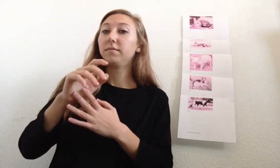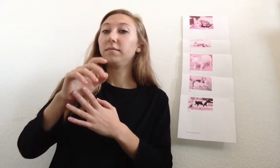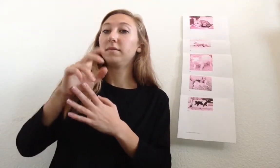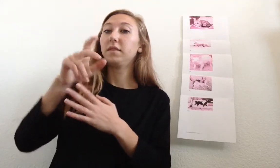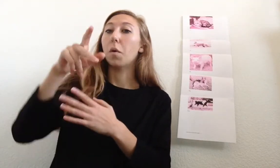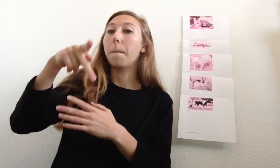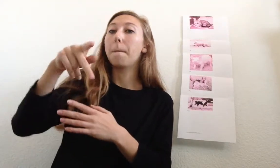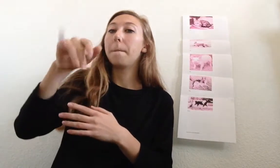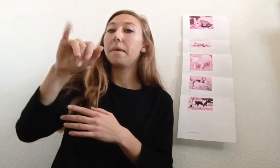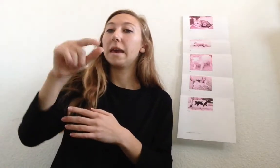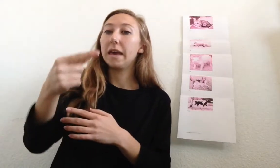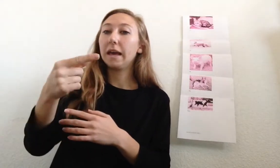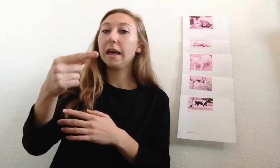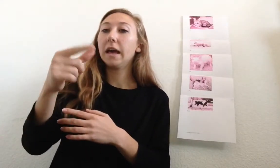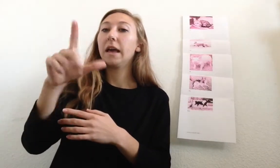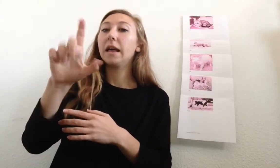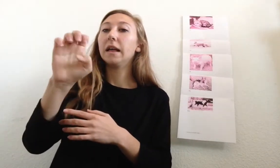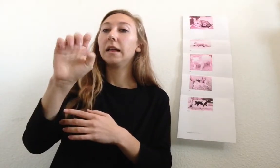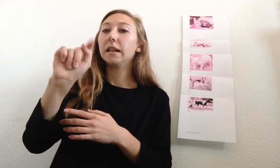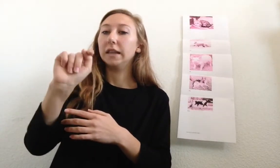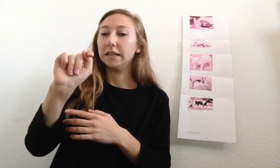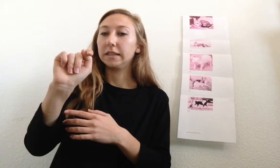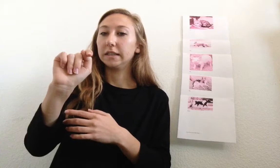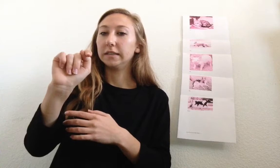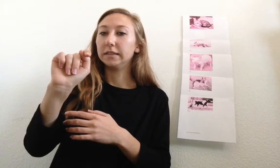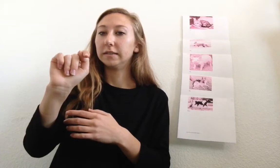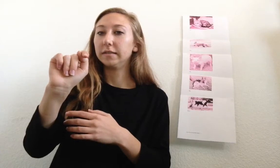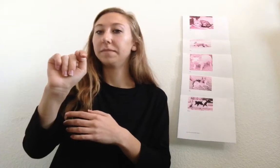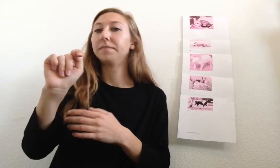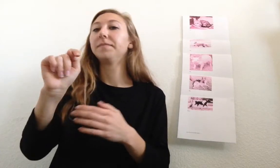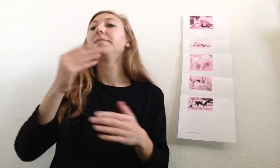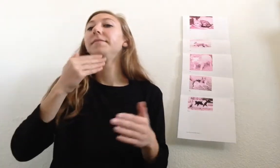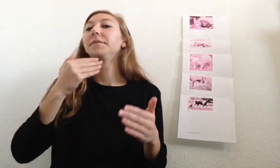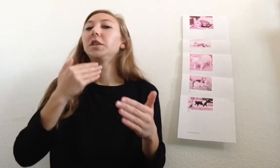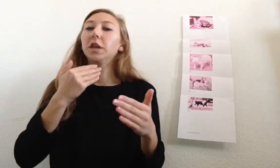So, pig lit. Good.